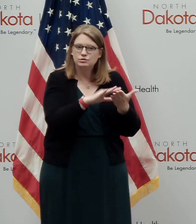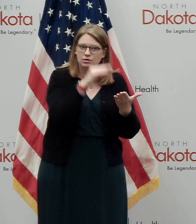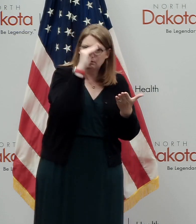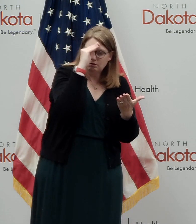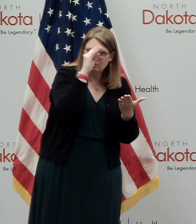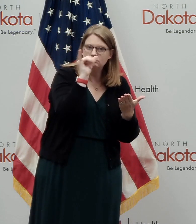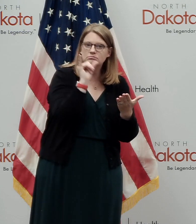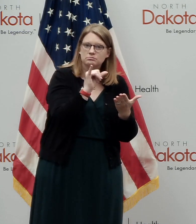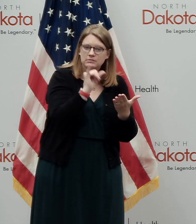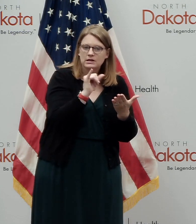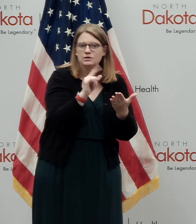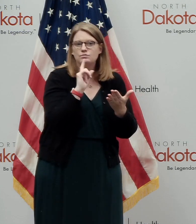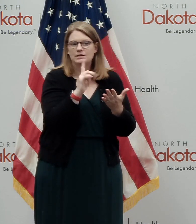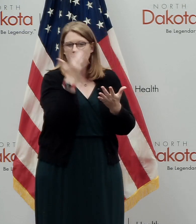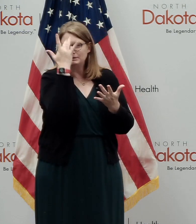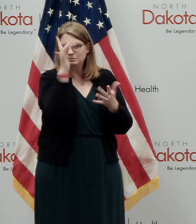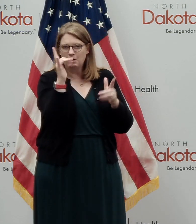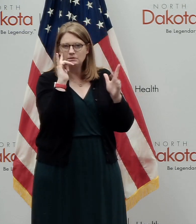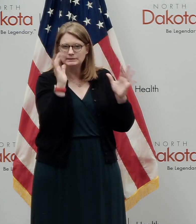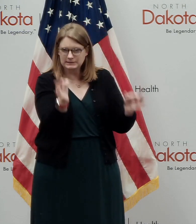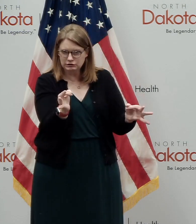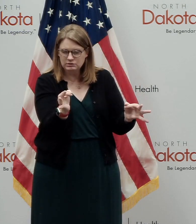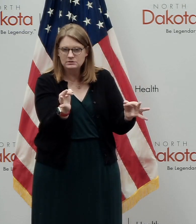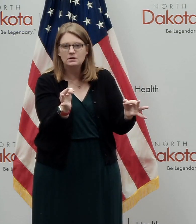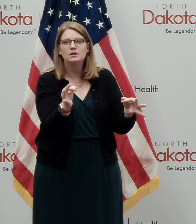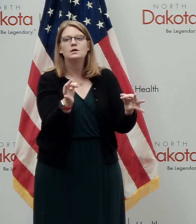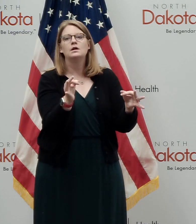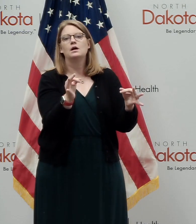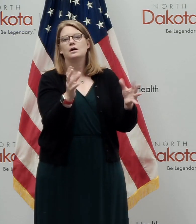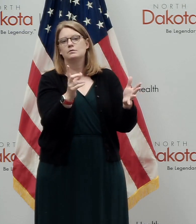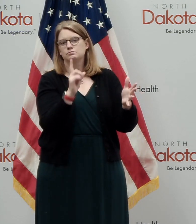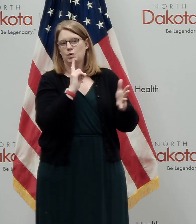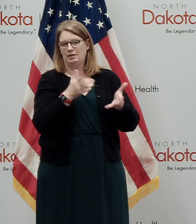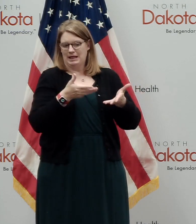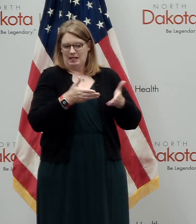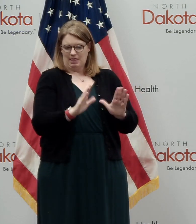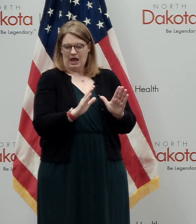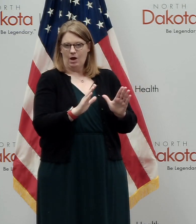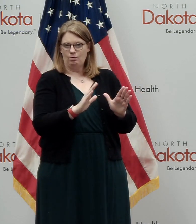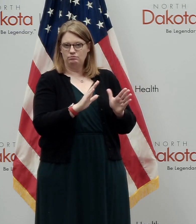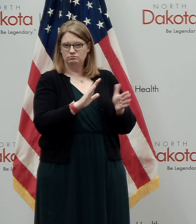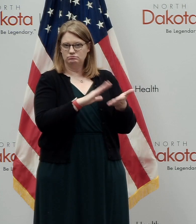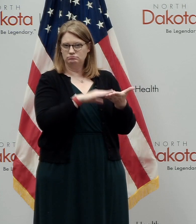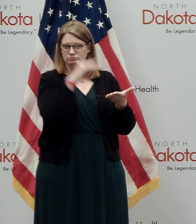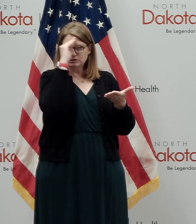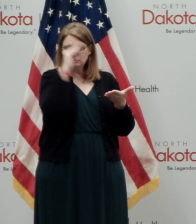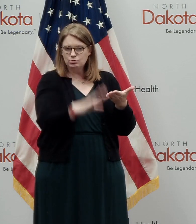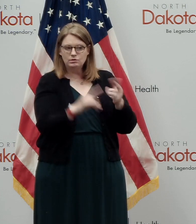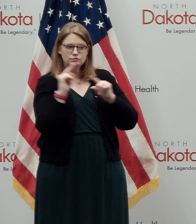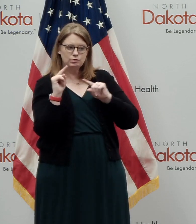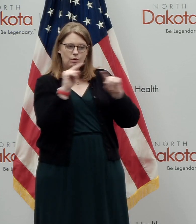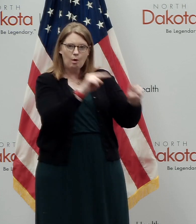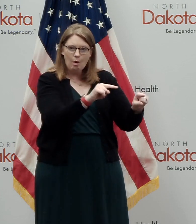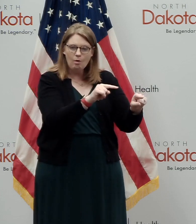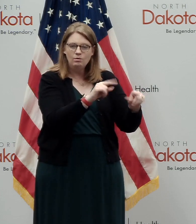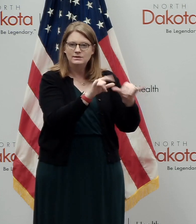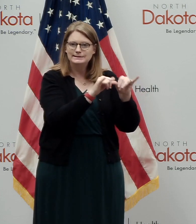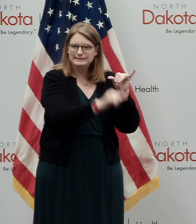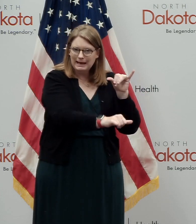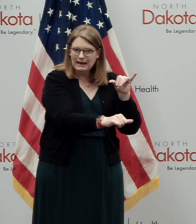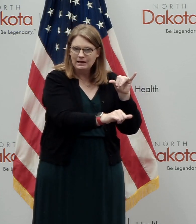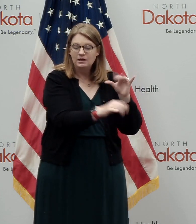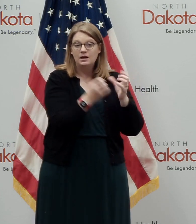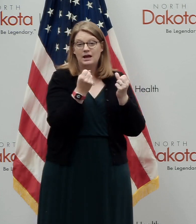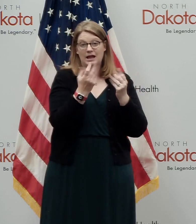smart decisions to help allow our students to be in school and stay in school. And a number of